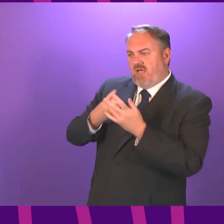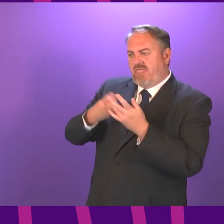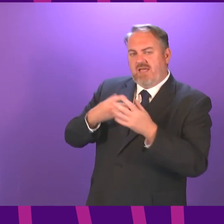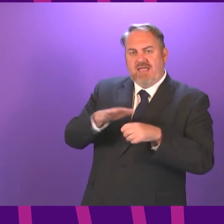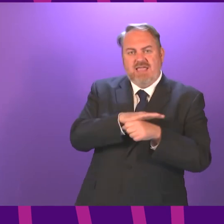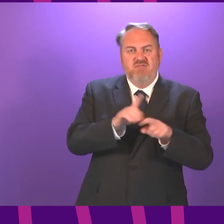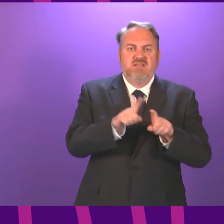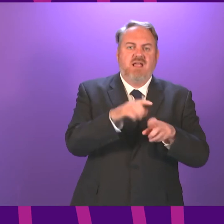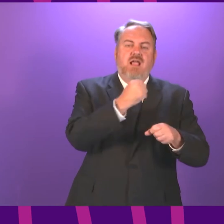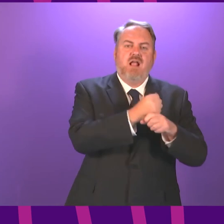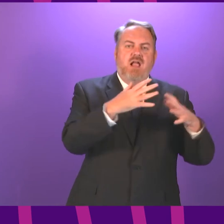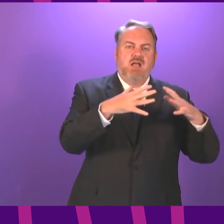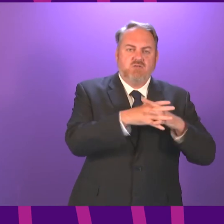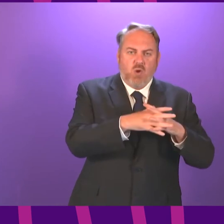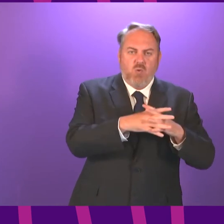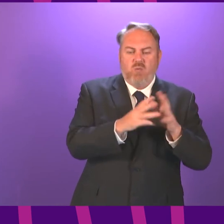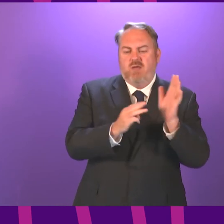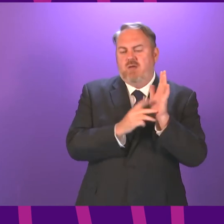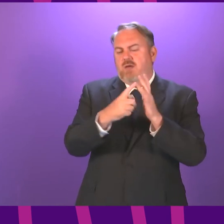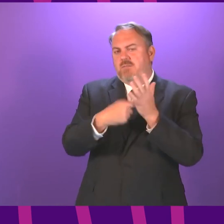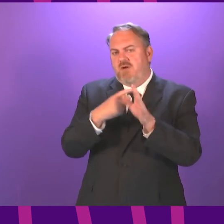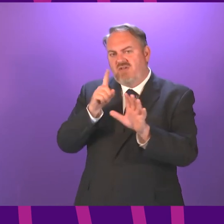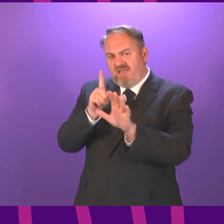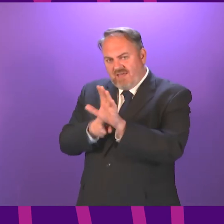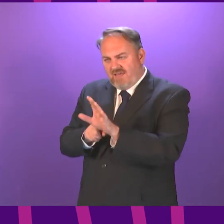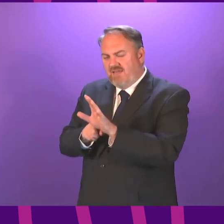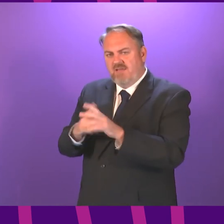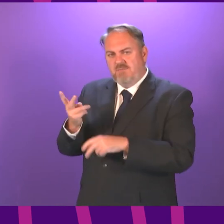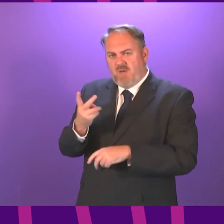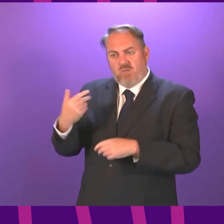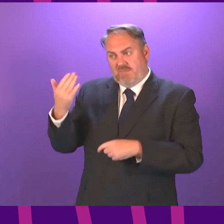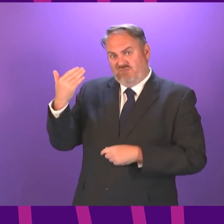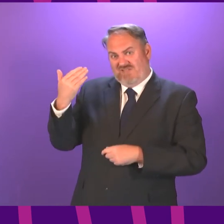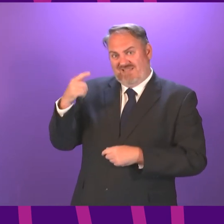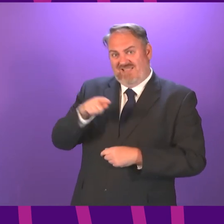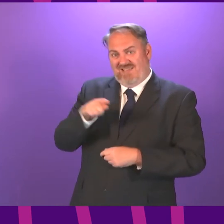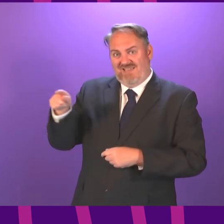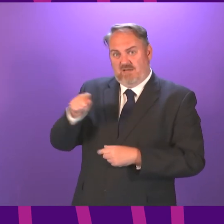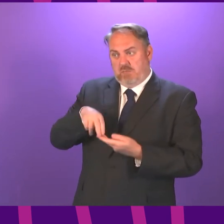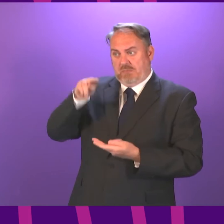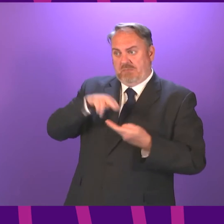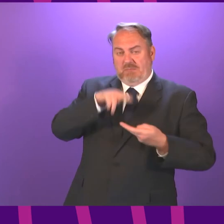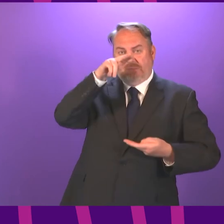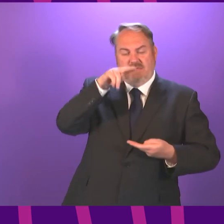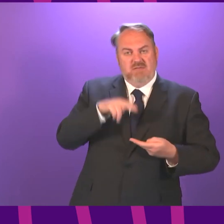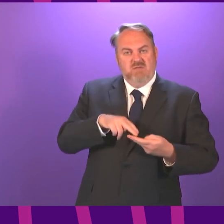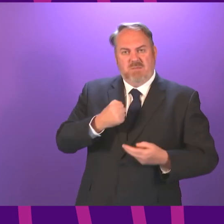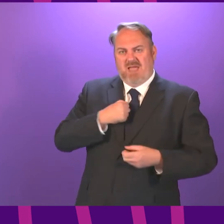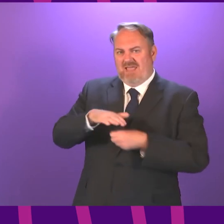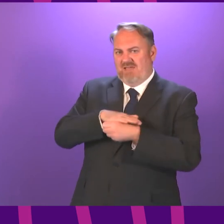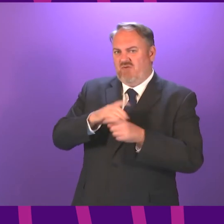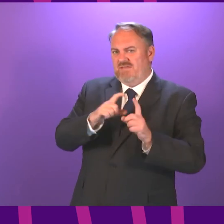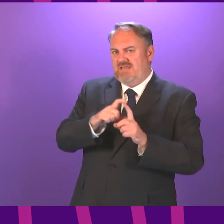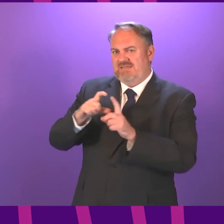Glasgow and Moray and whether similar public health measures are being implemented and considered in my constituency in Dundee and neighbouring areas